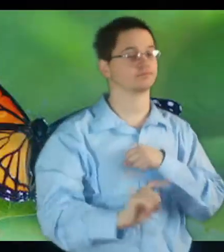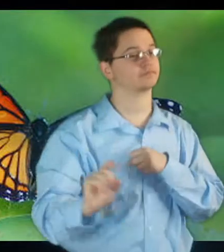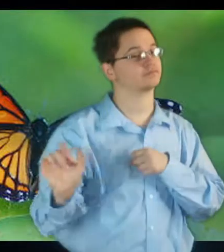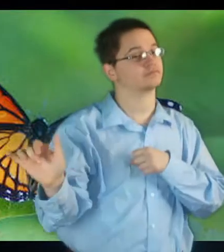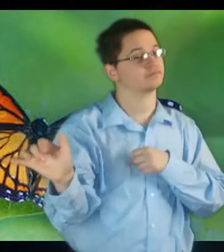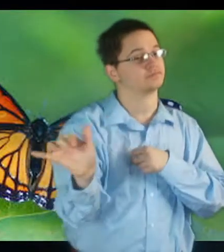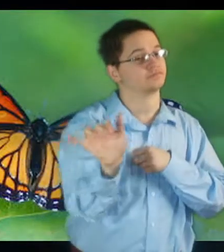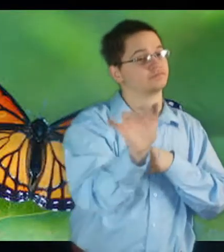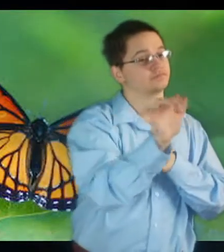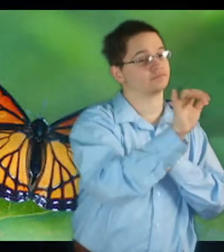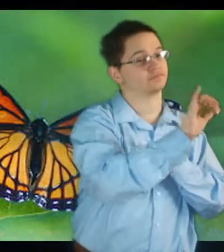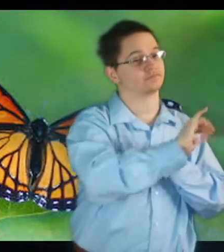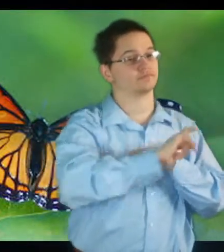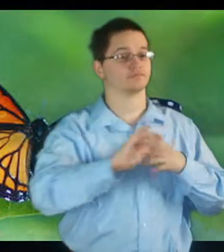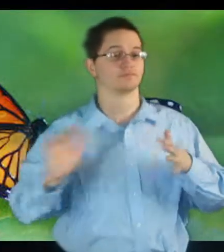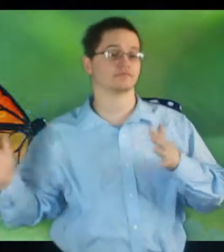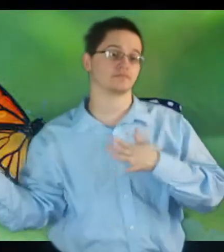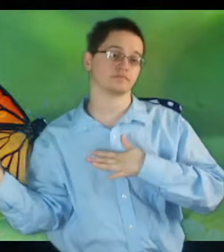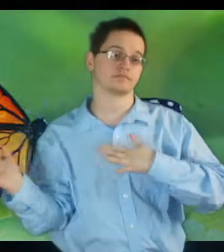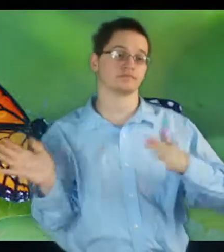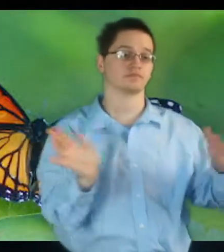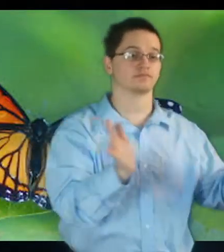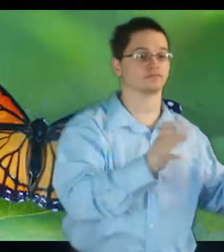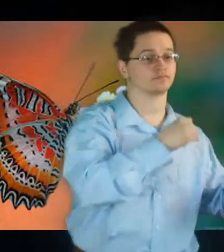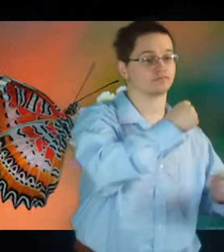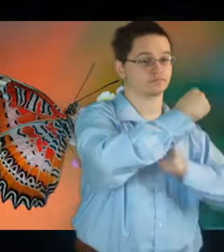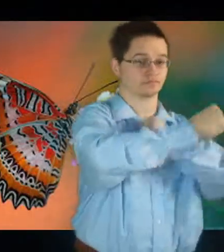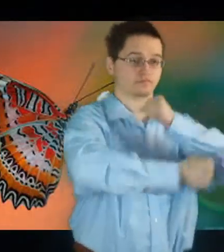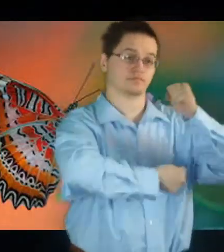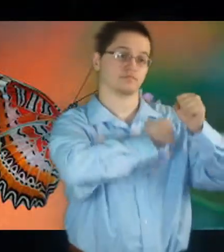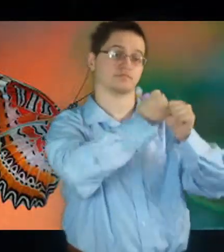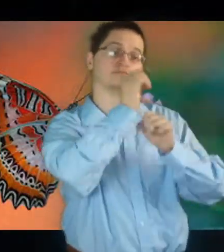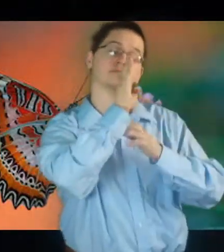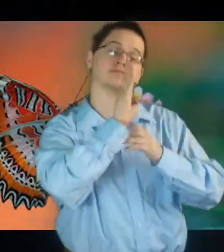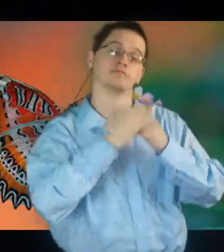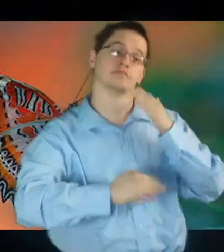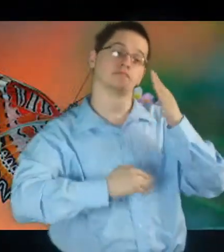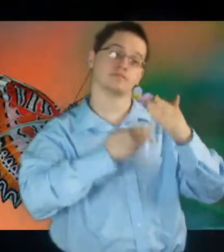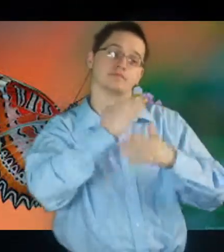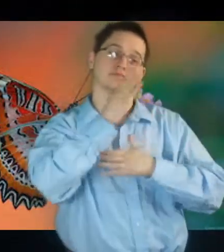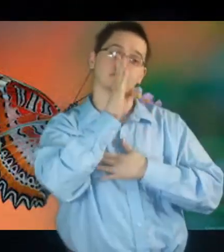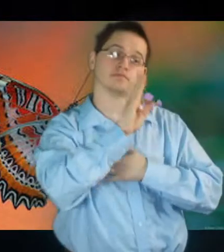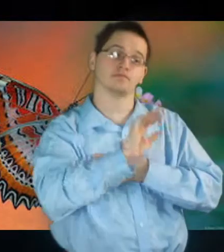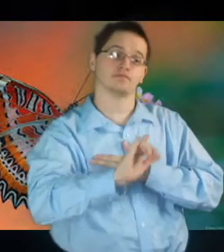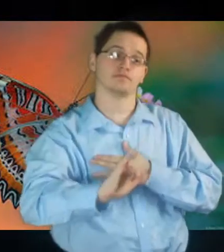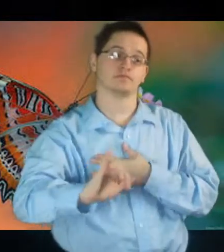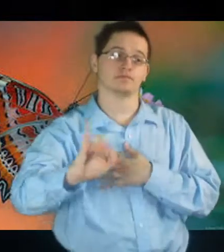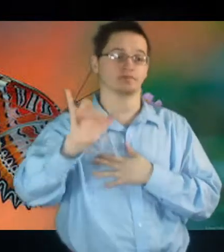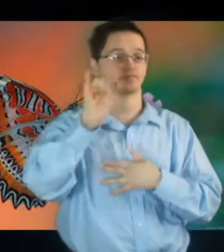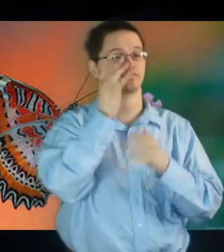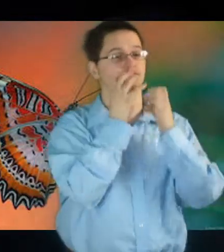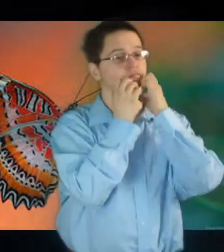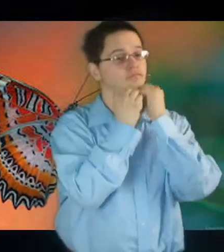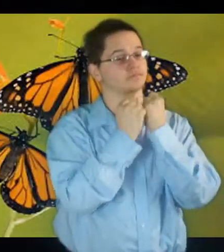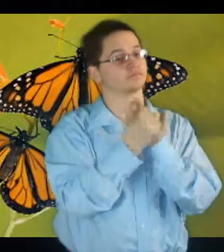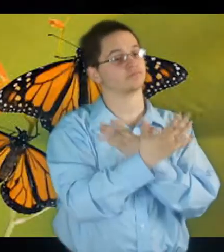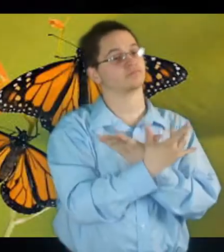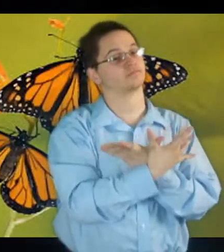There's my first time